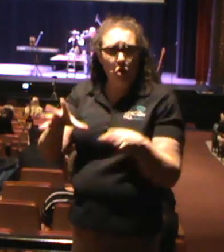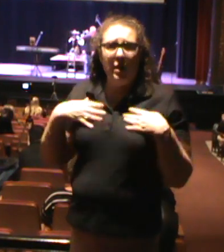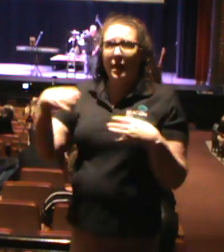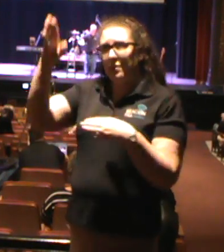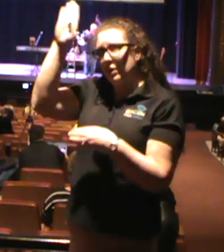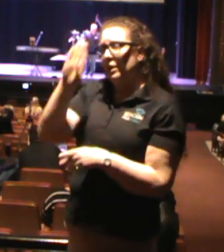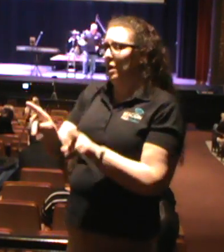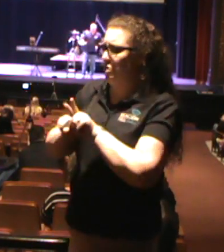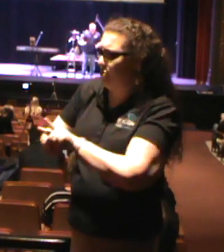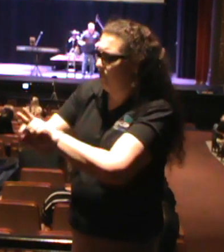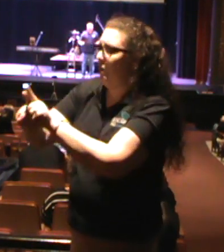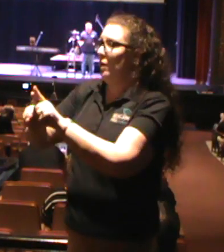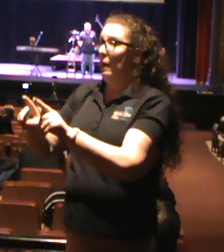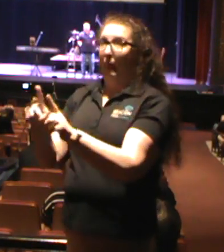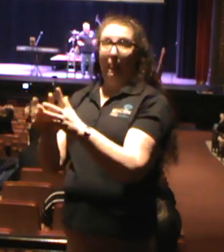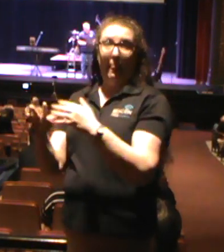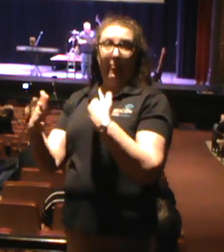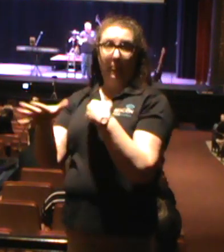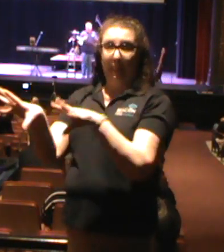never forsake you.